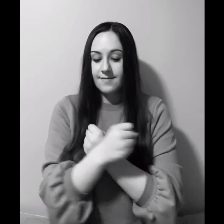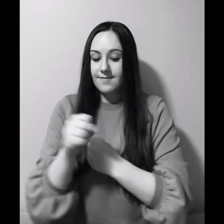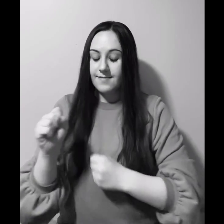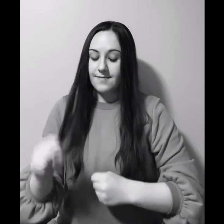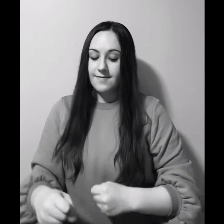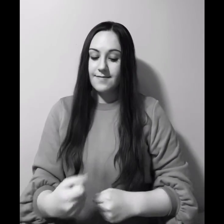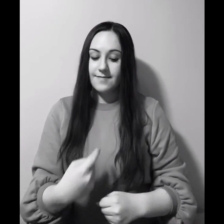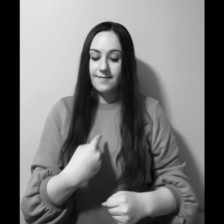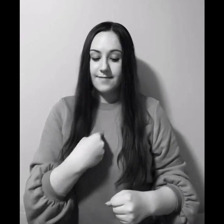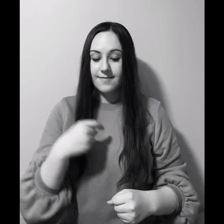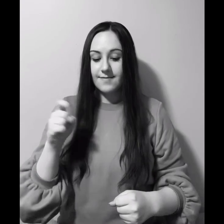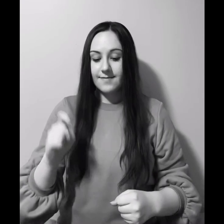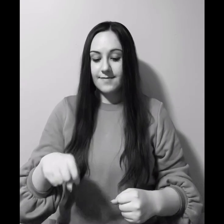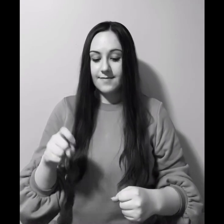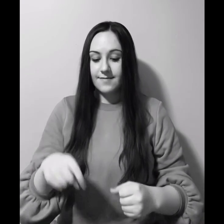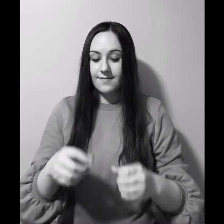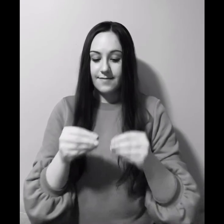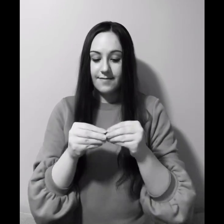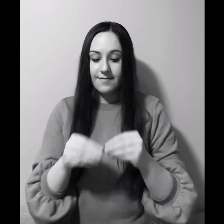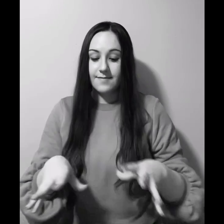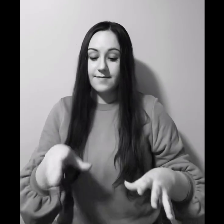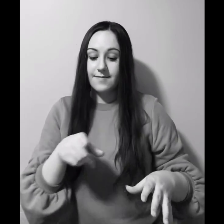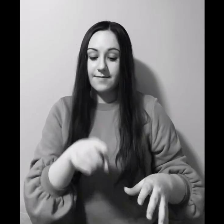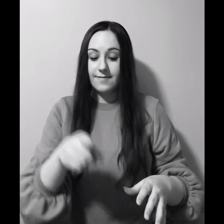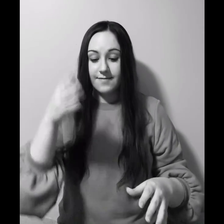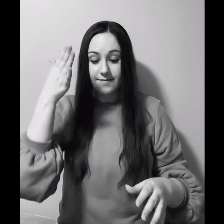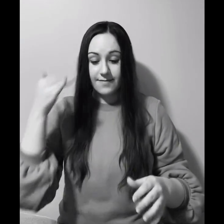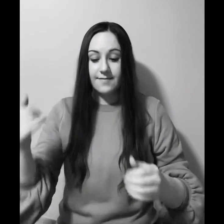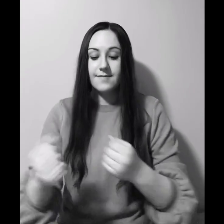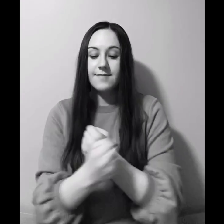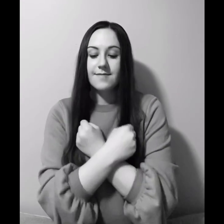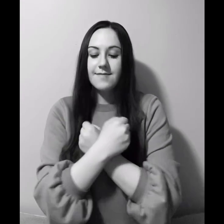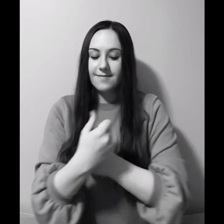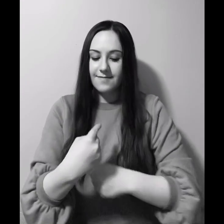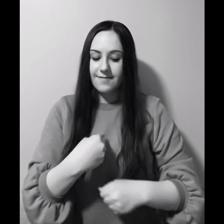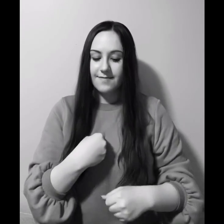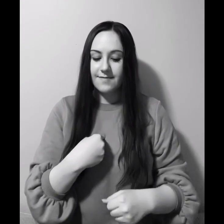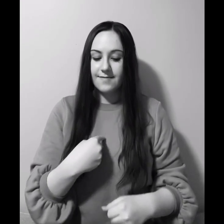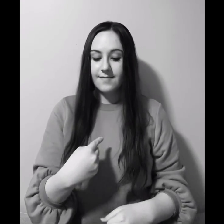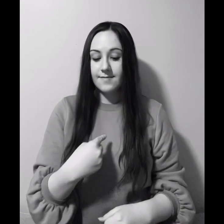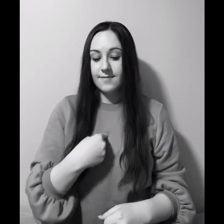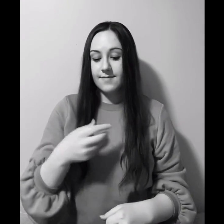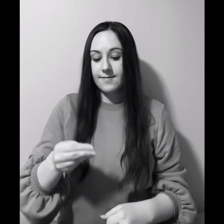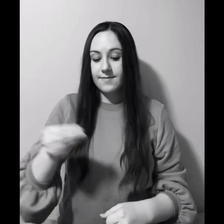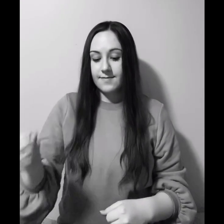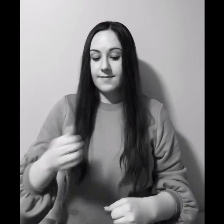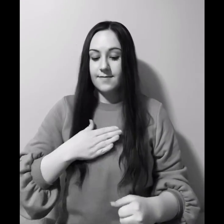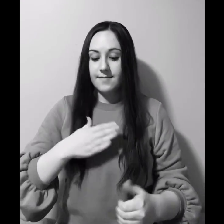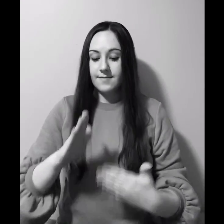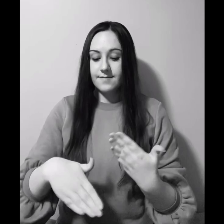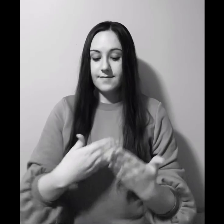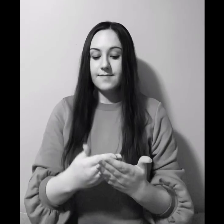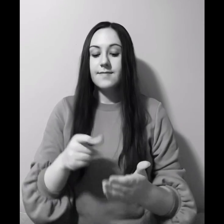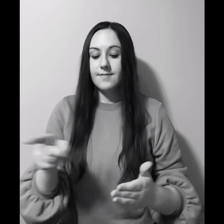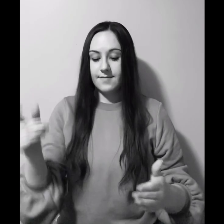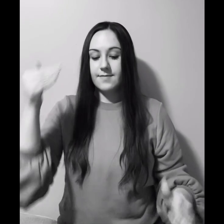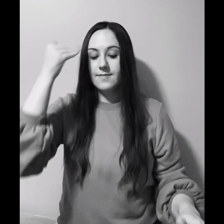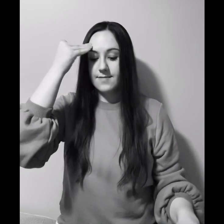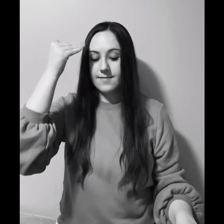love you I needed to lose you to love me I gave my all and they all know